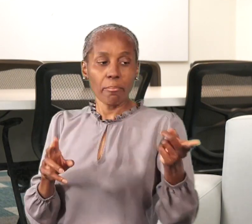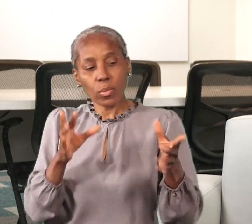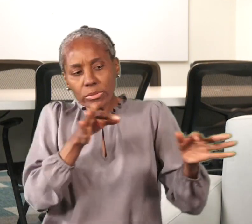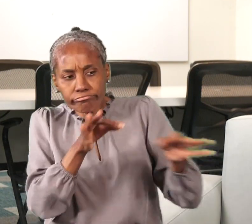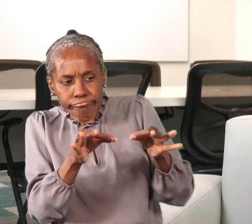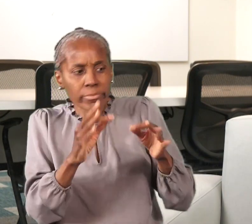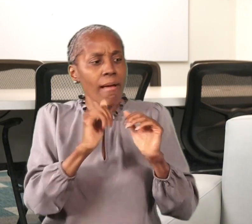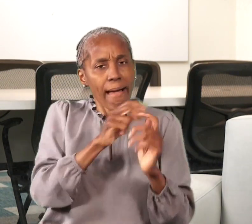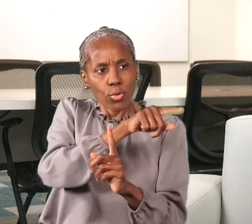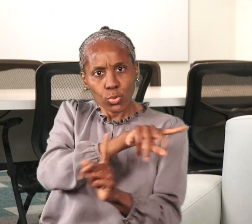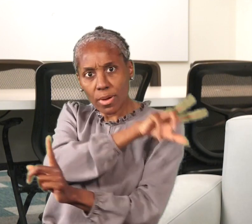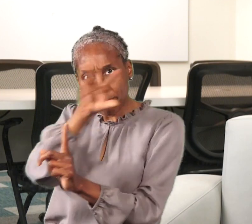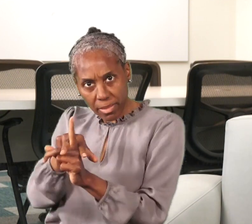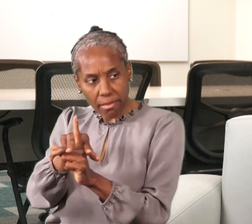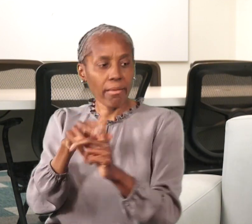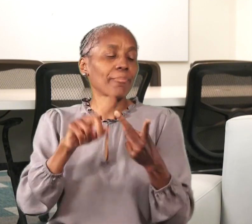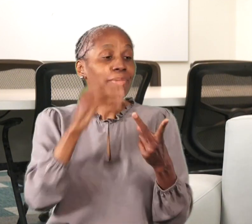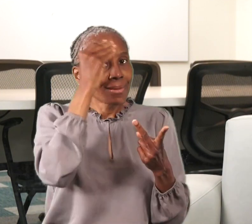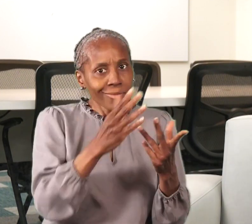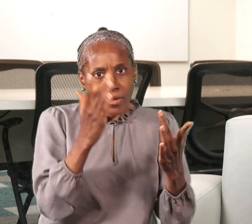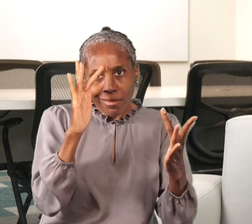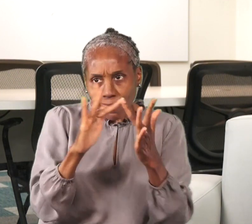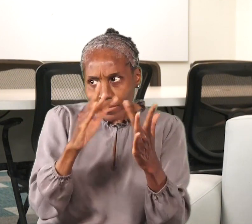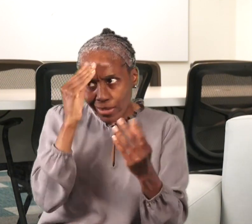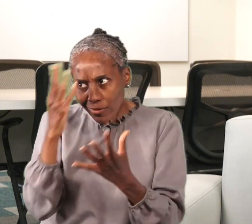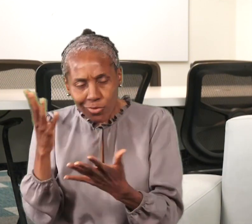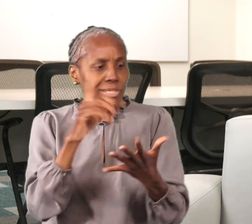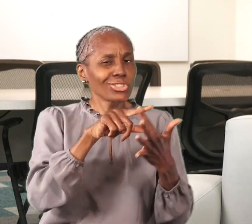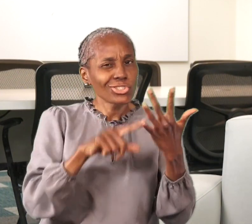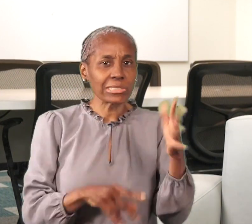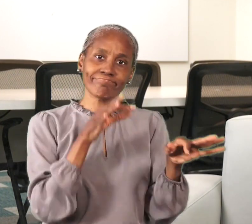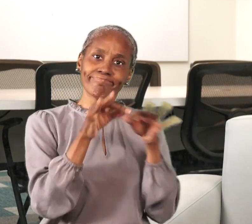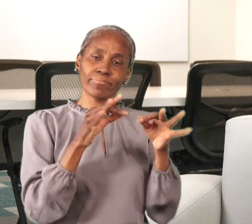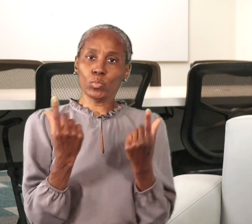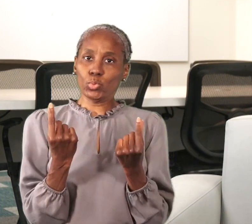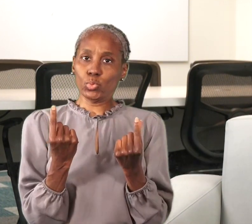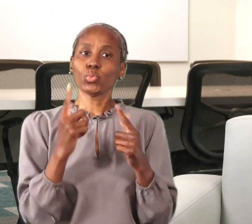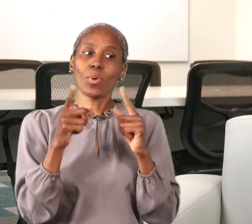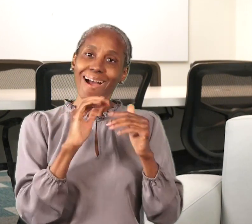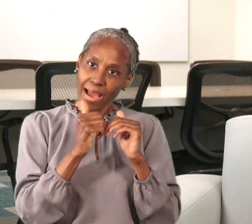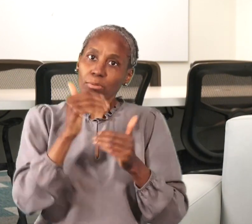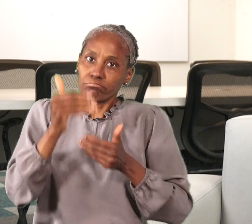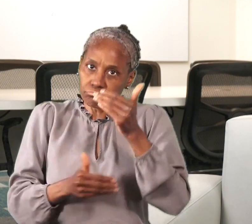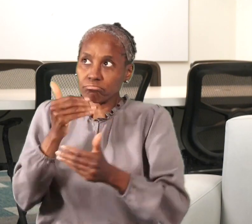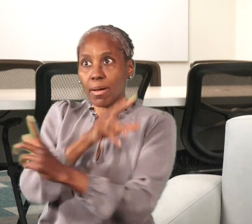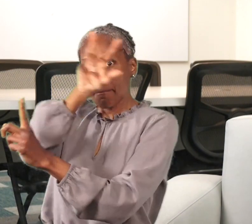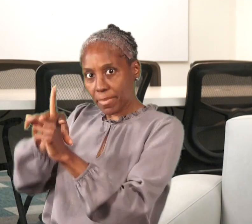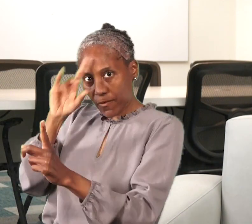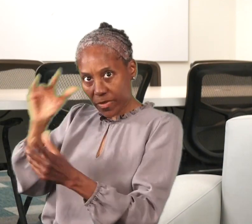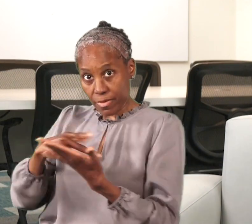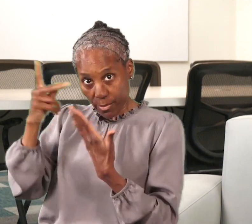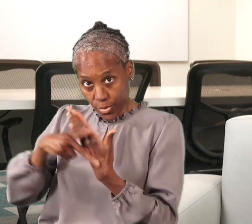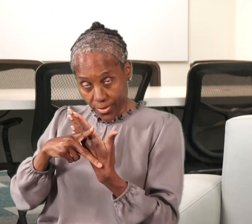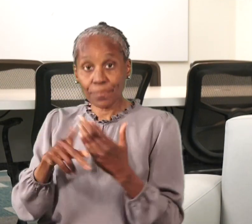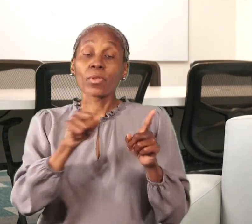information about how you can apply and help you with contact information and just a few simple instructions on when